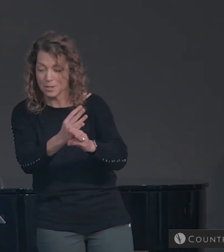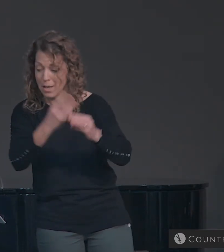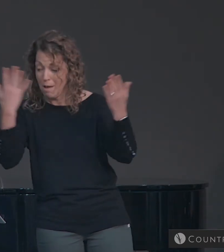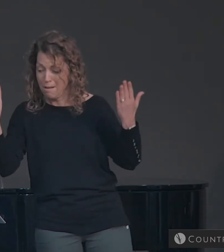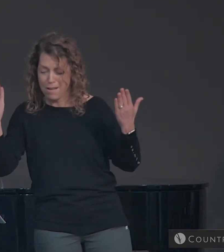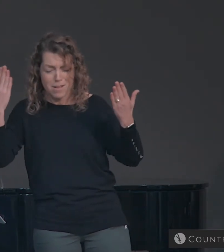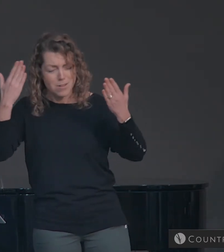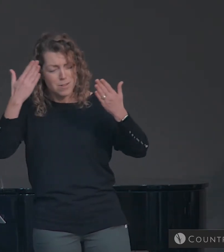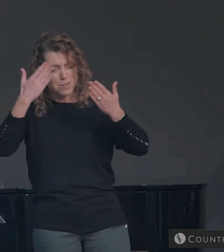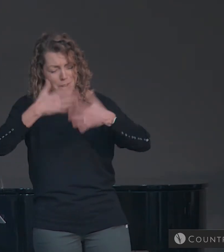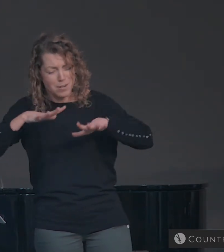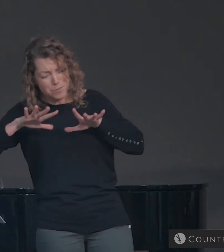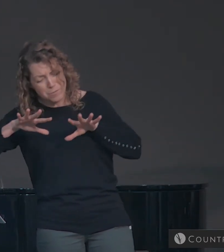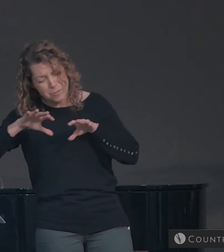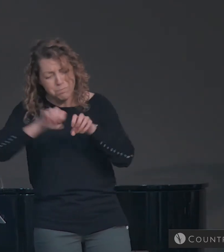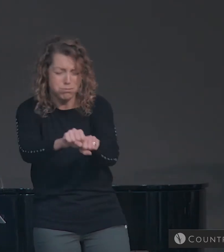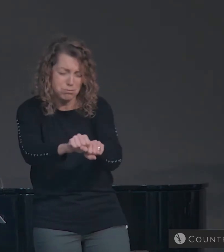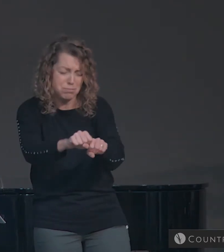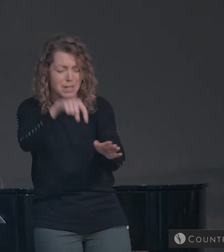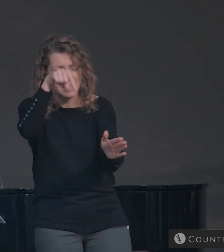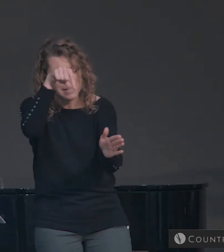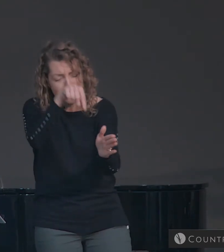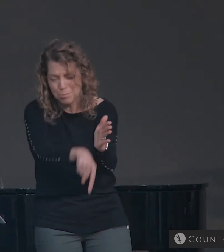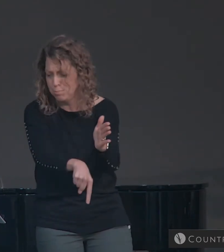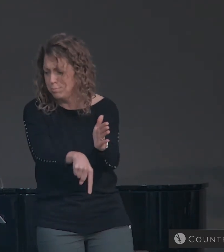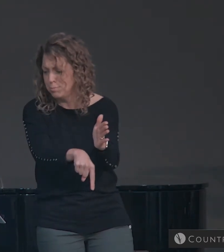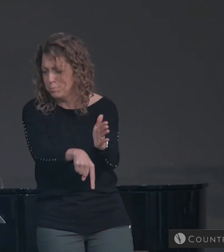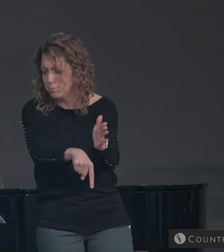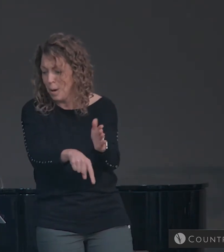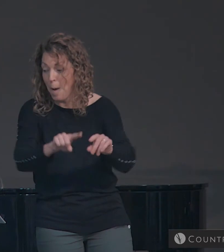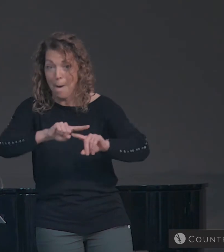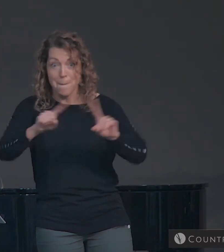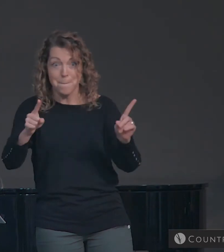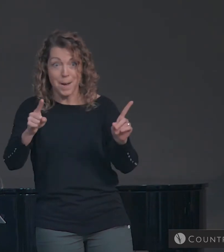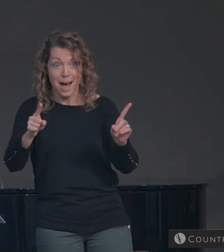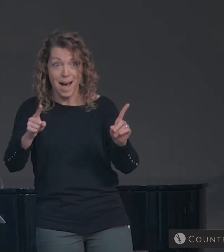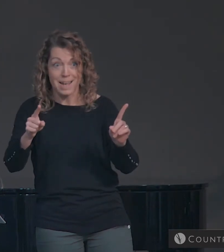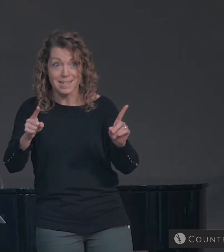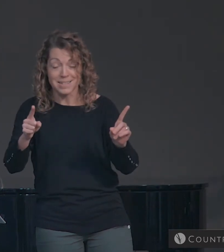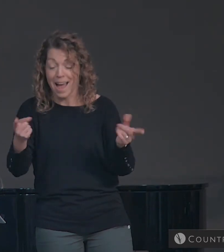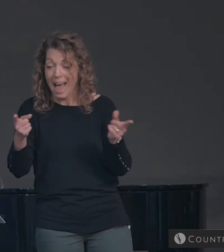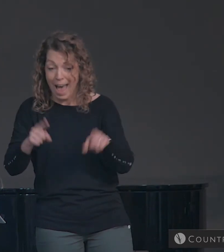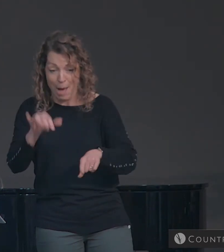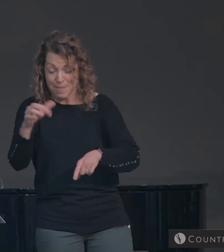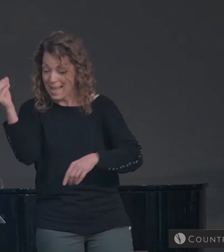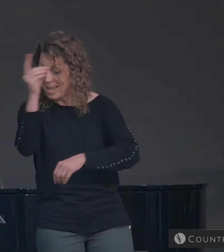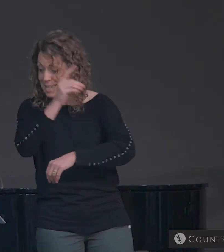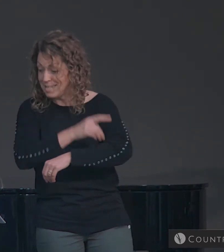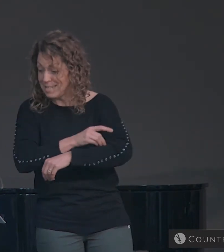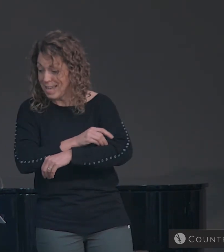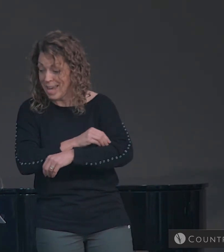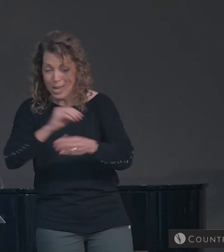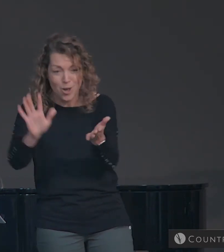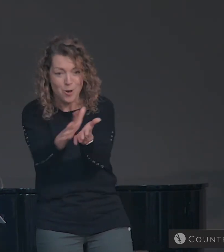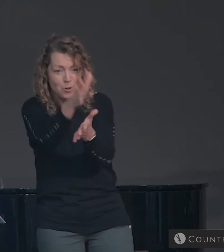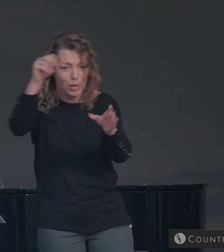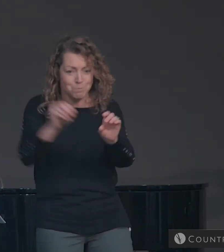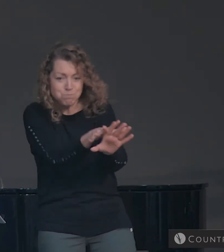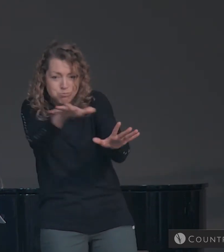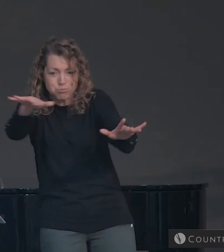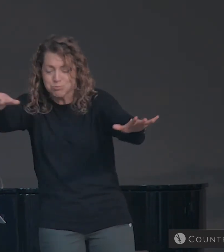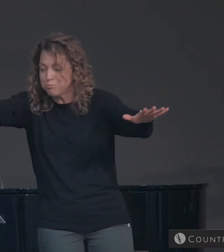darkness slain. Then bursting forth in glorious day,